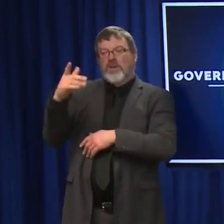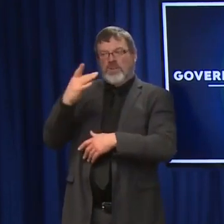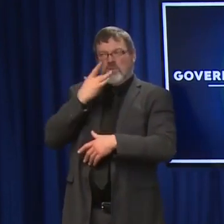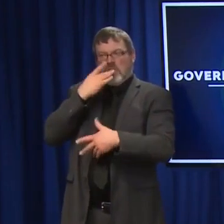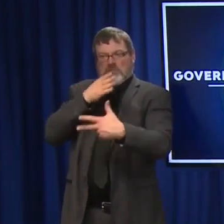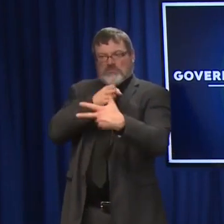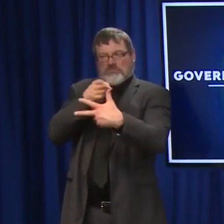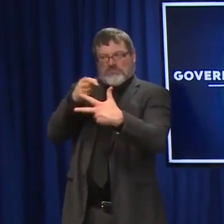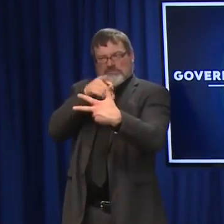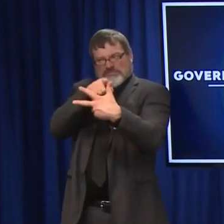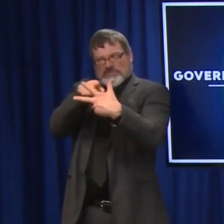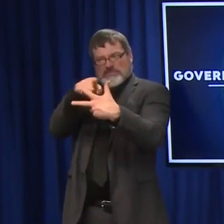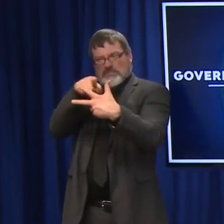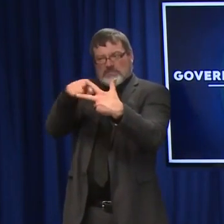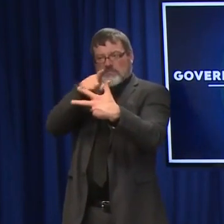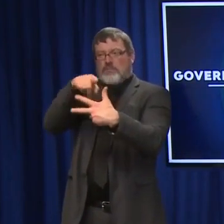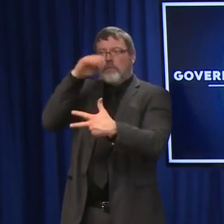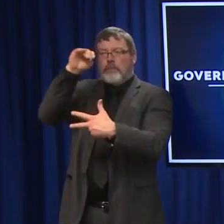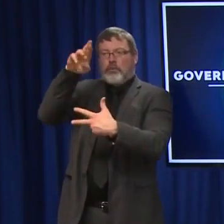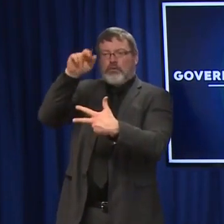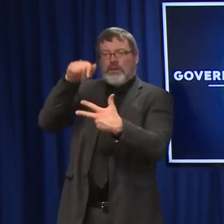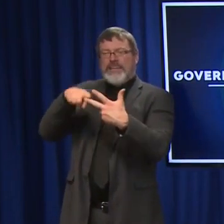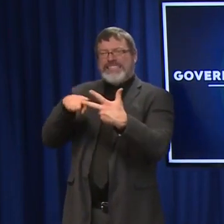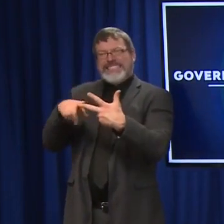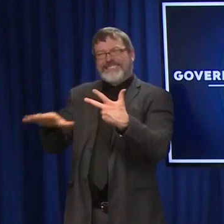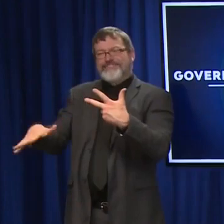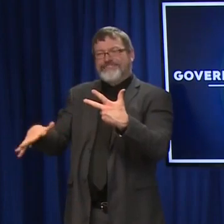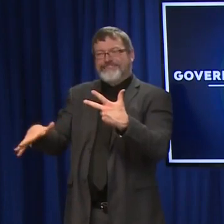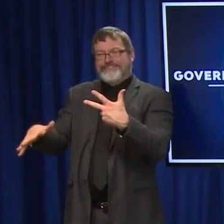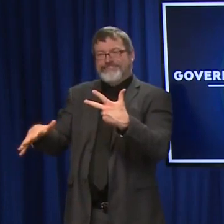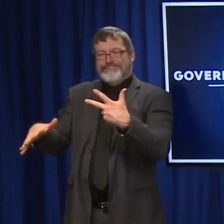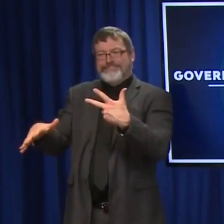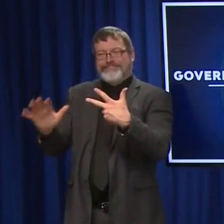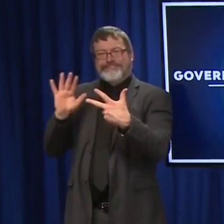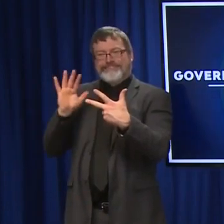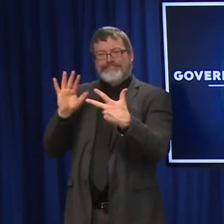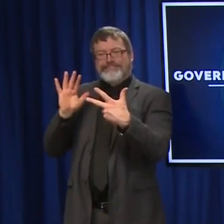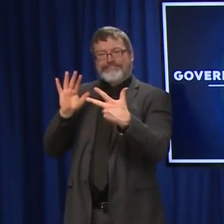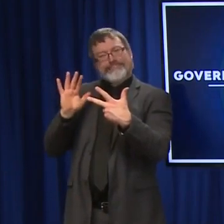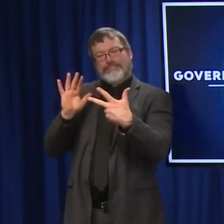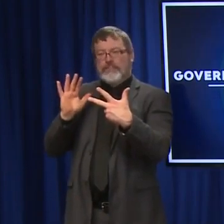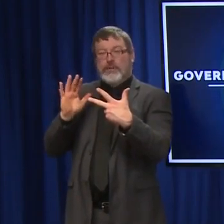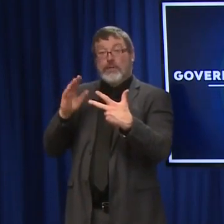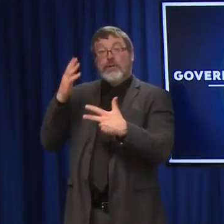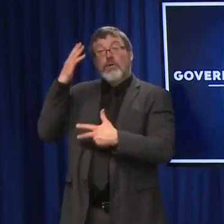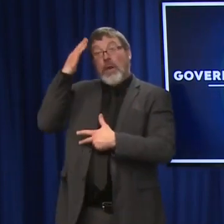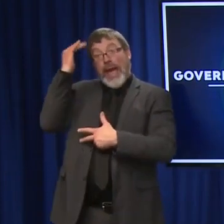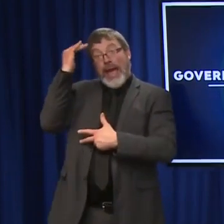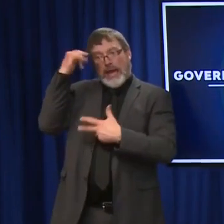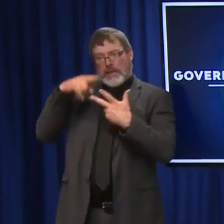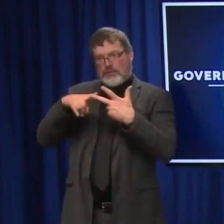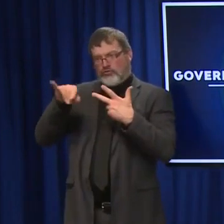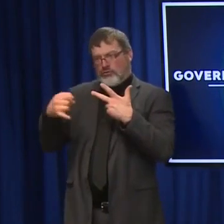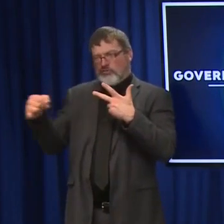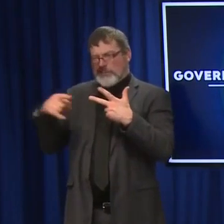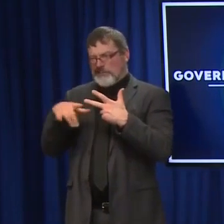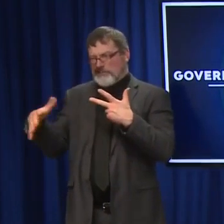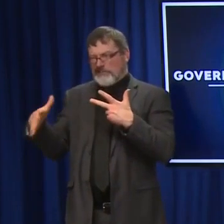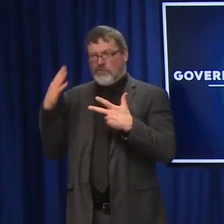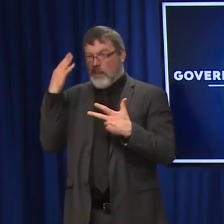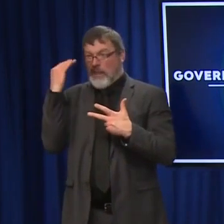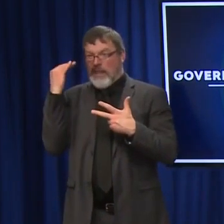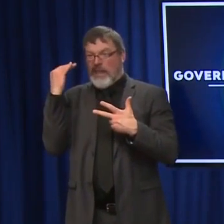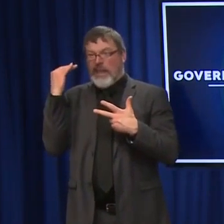the Pfizer or the Moderna vaccines over the J&J Janssen vaccine. The reason for that preferential recommendation was not